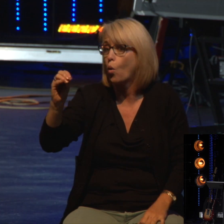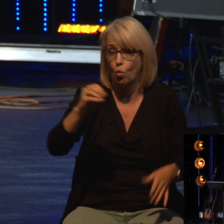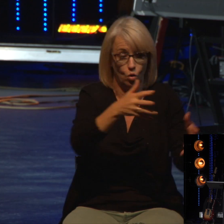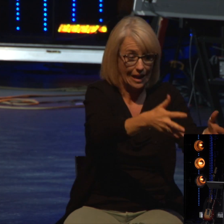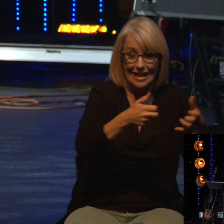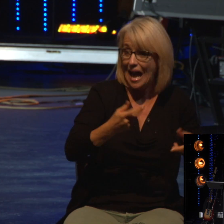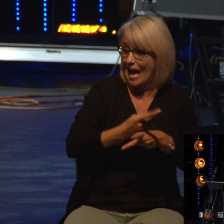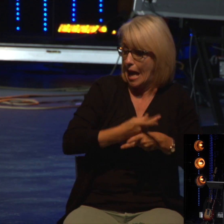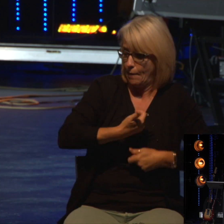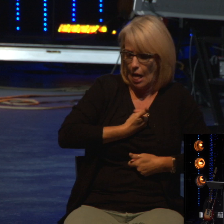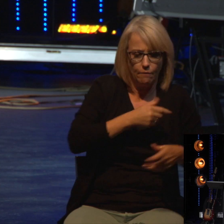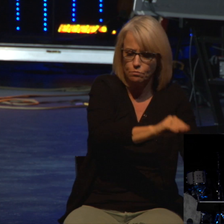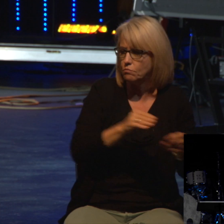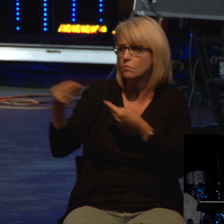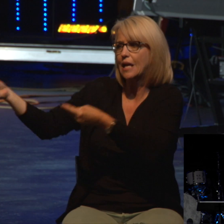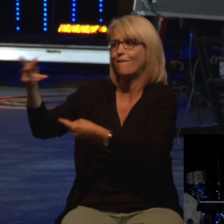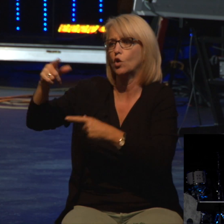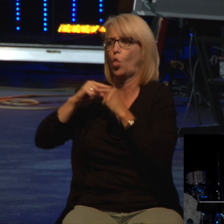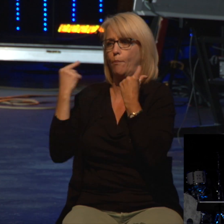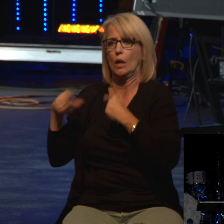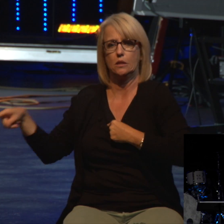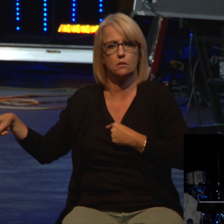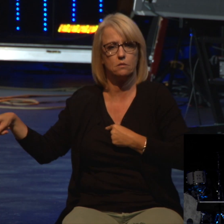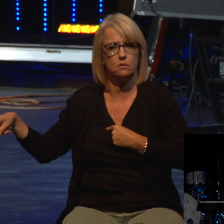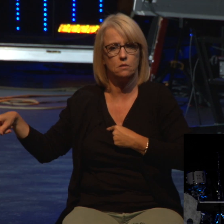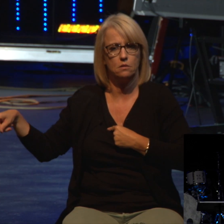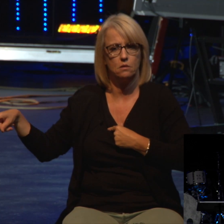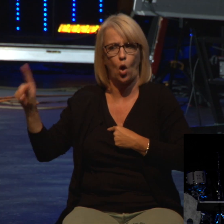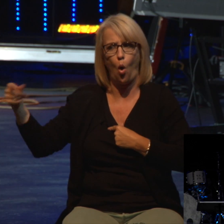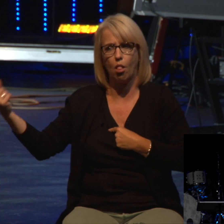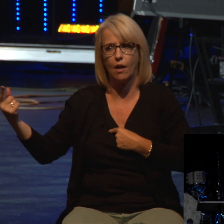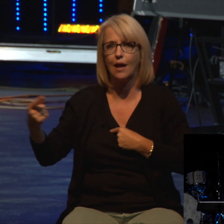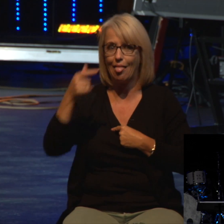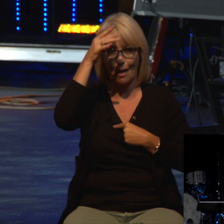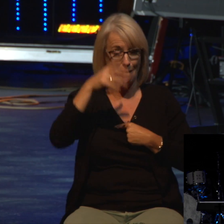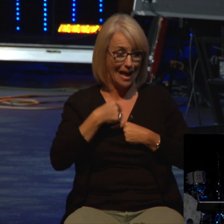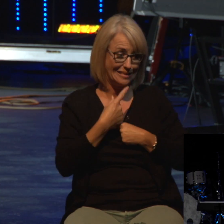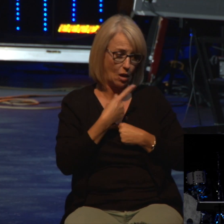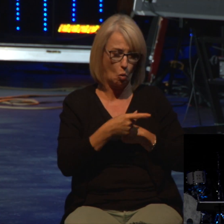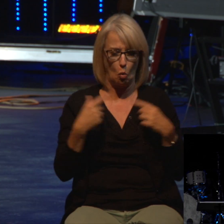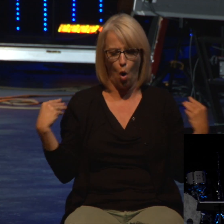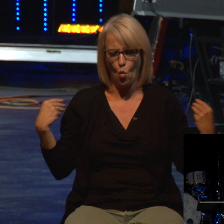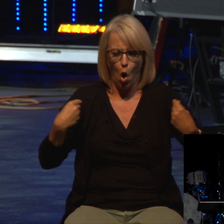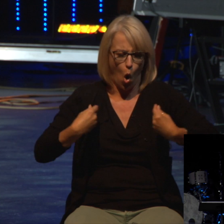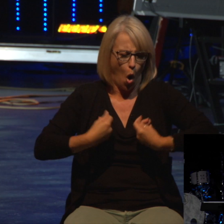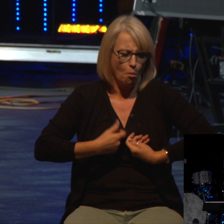treasury. And he said, I found a Babylonian robe. I found 200 shekels of